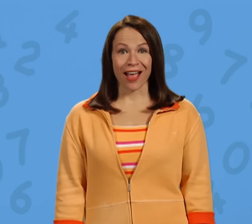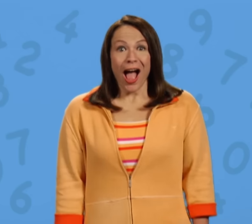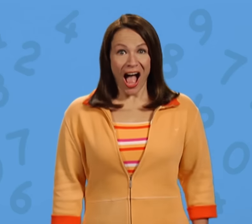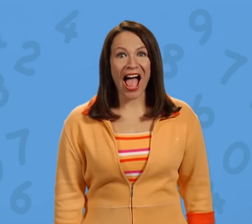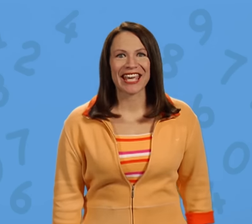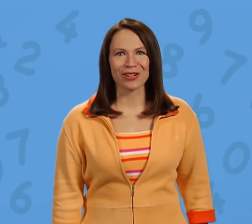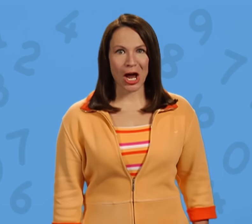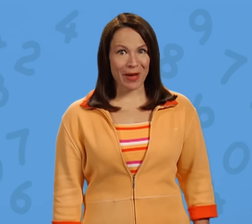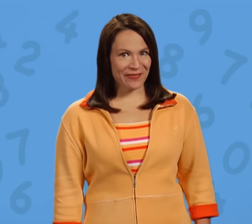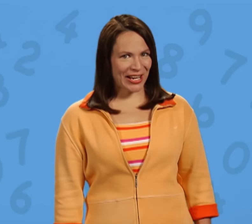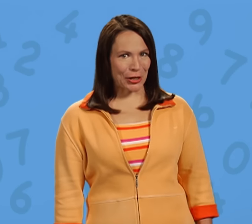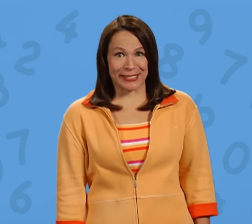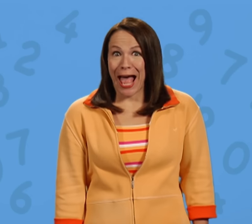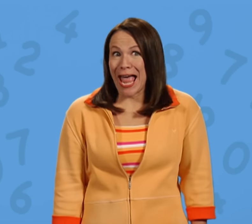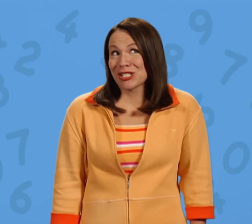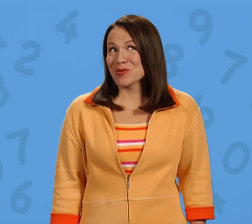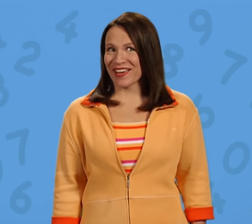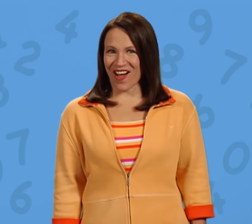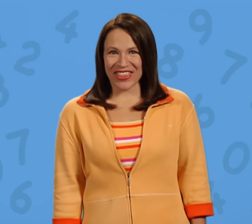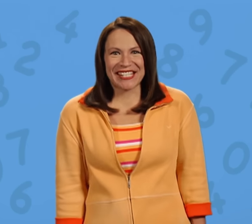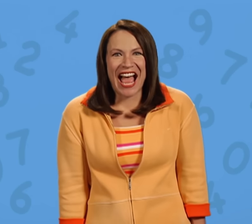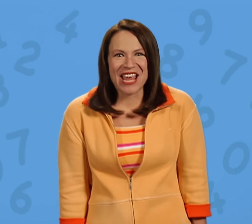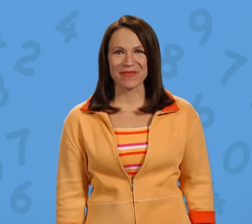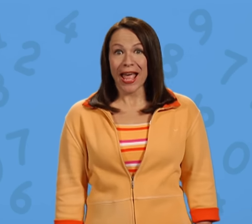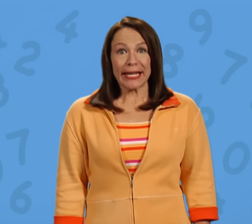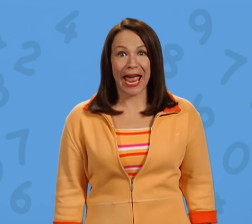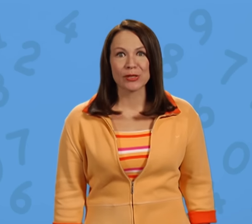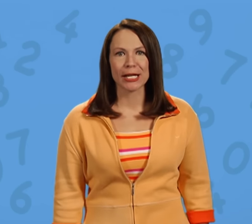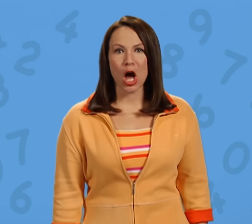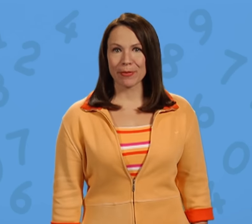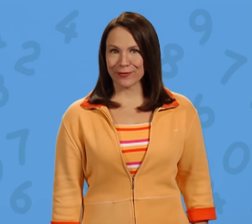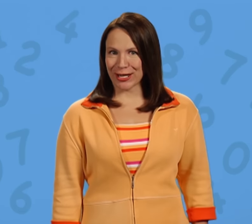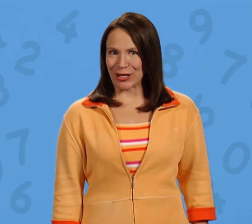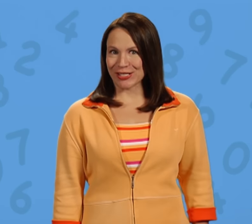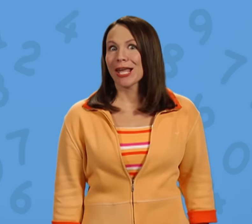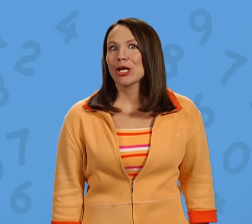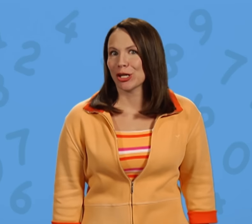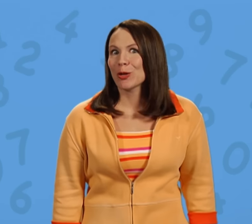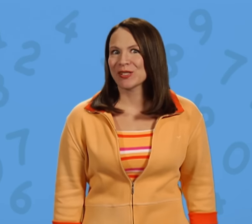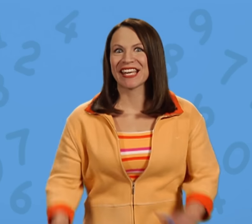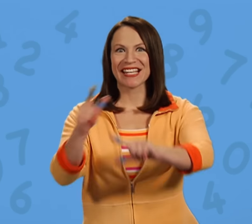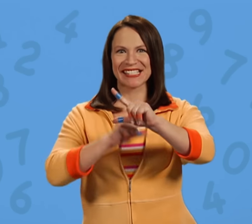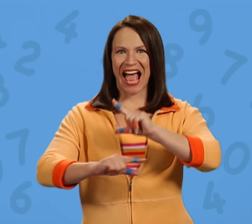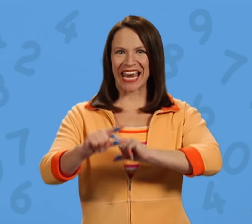I count on my fingers, I do it all the time Counting on my fingers, using sign